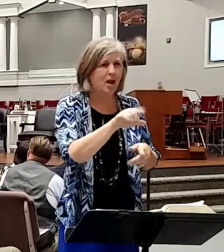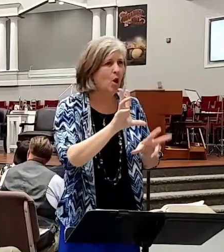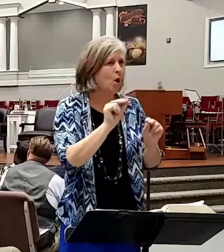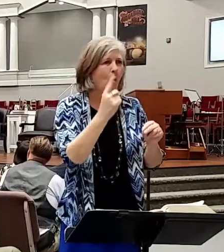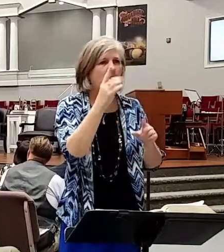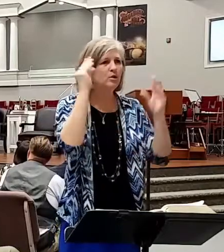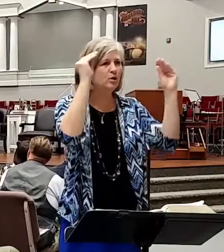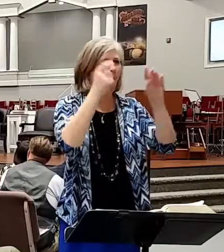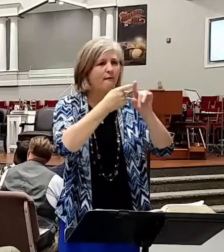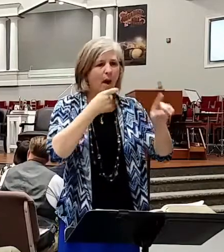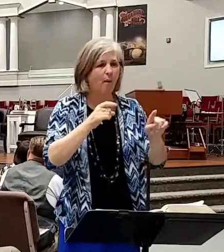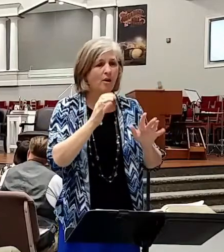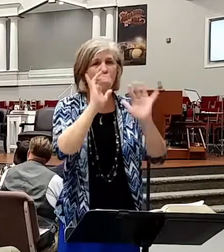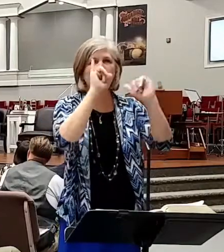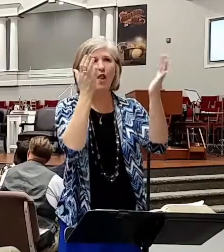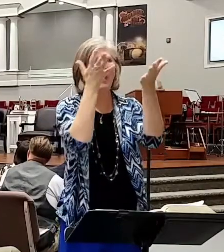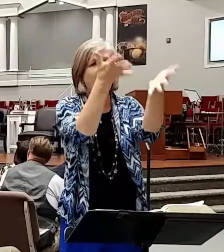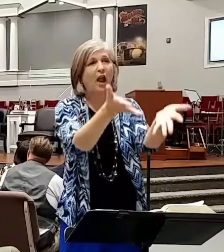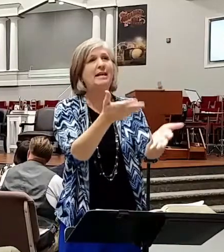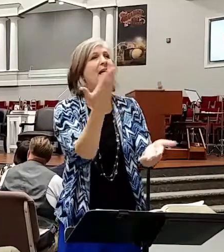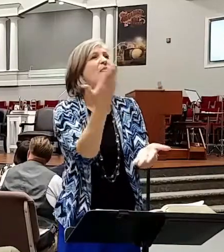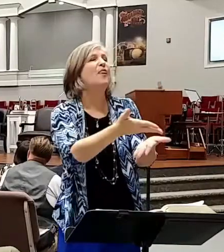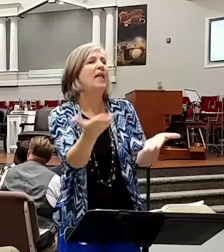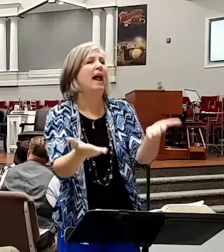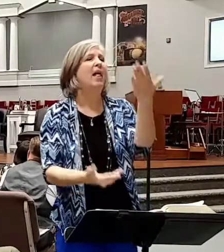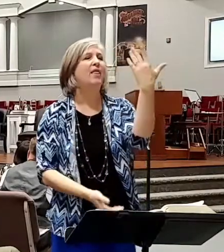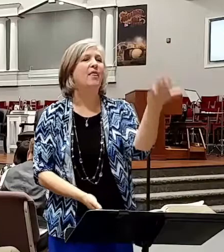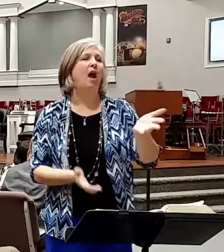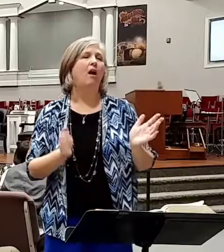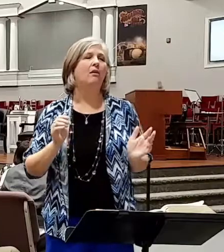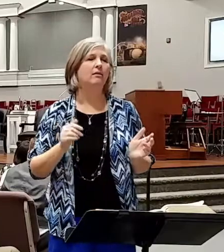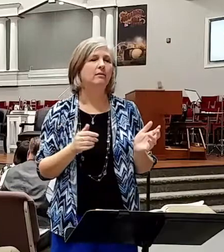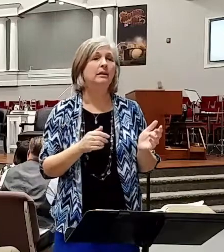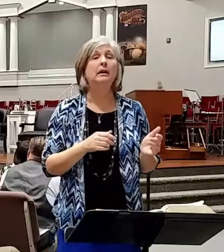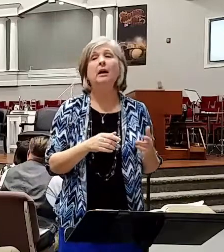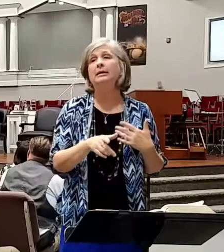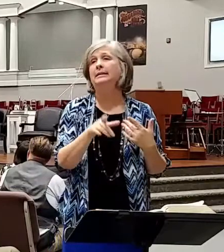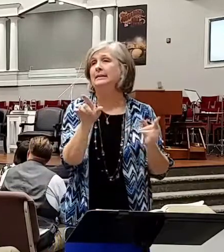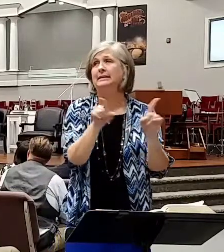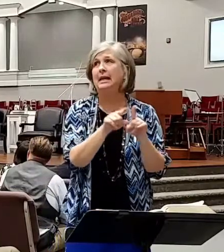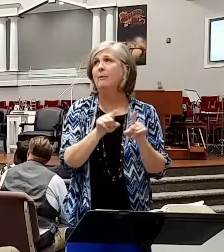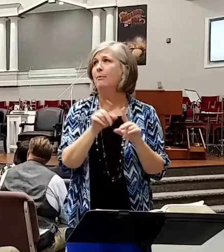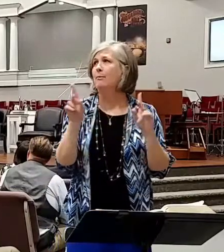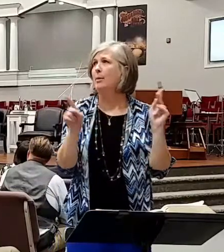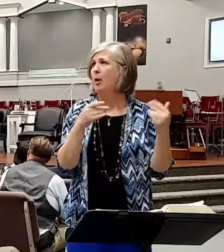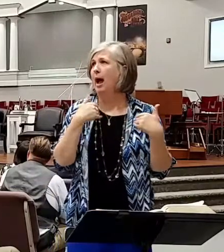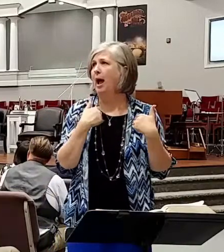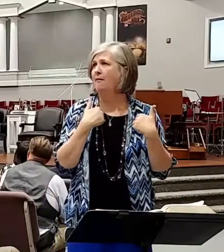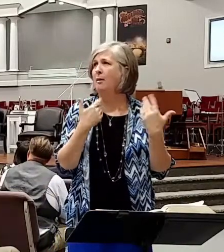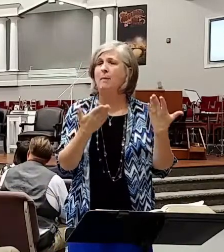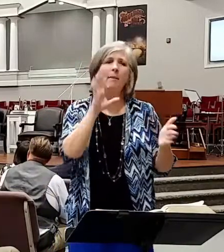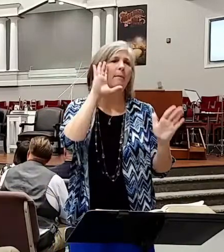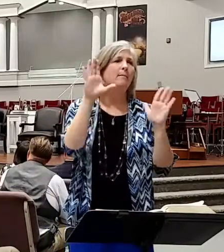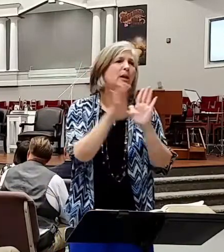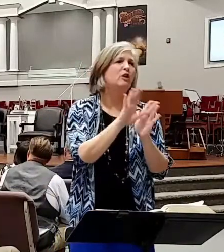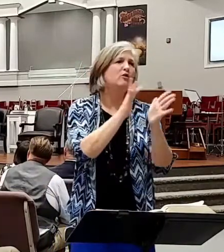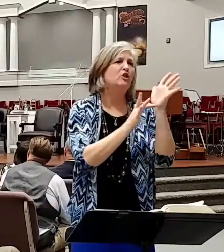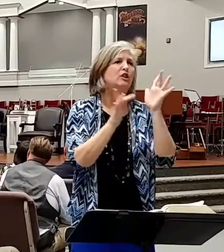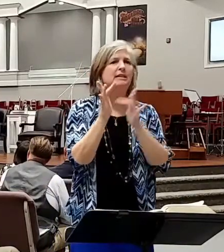it was just there it was a thing not unlike people have maybe a picture of Jesus in their sanctuary